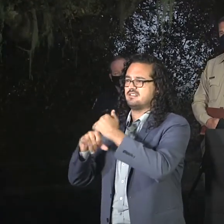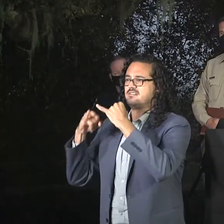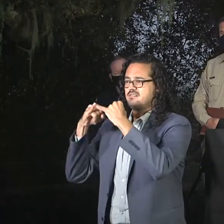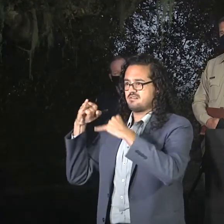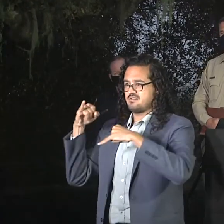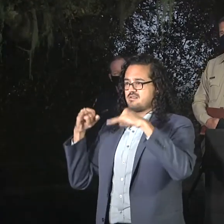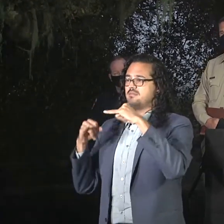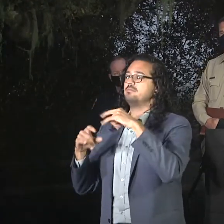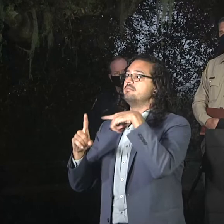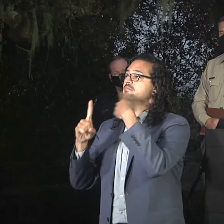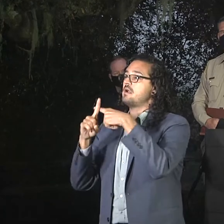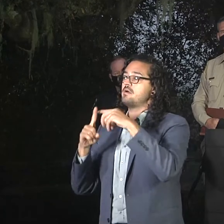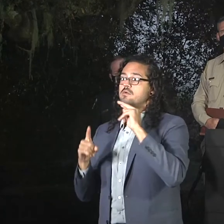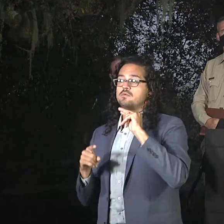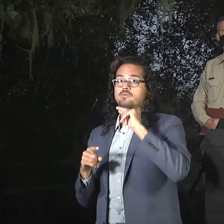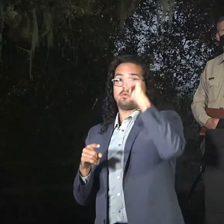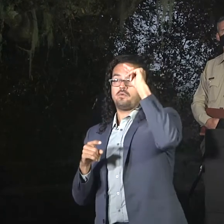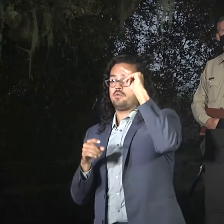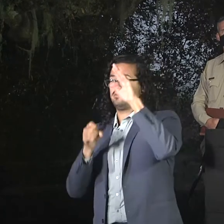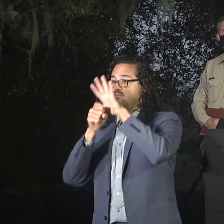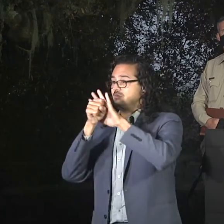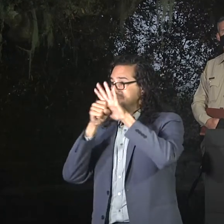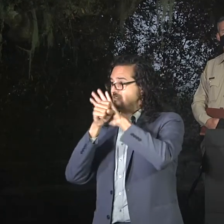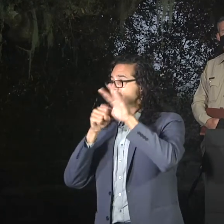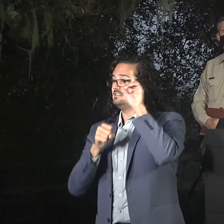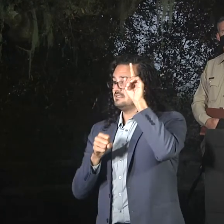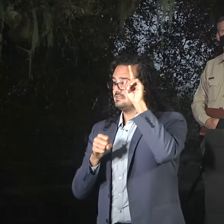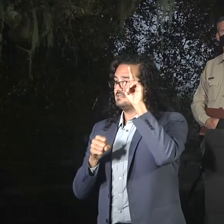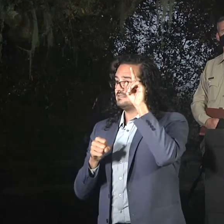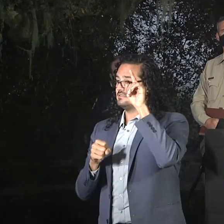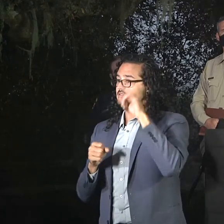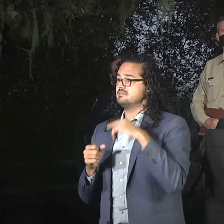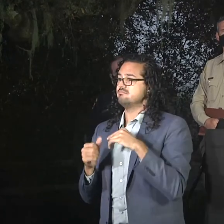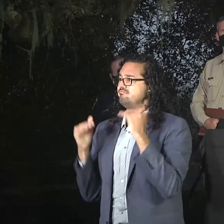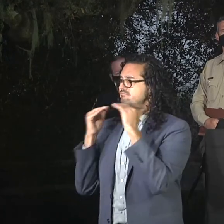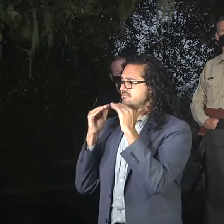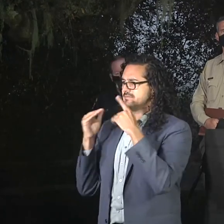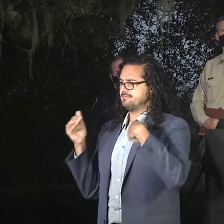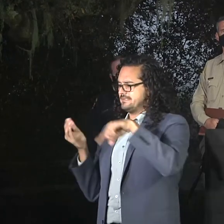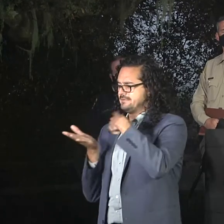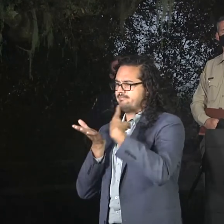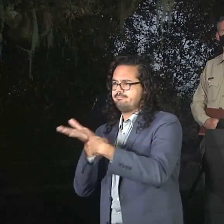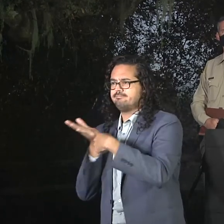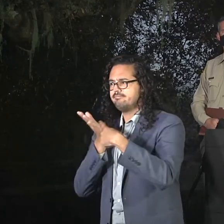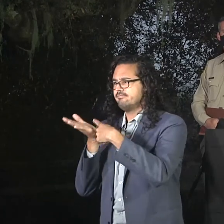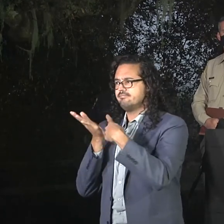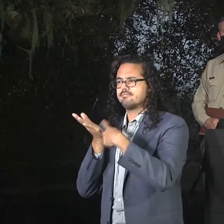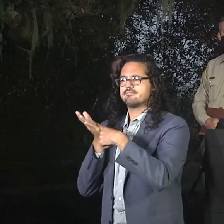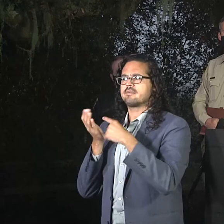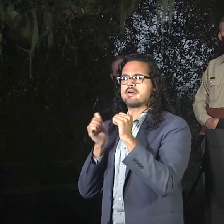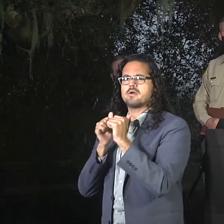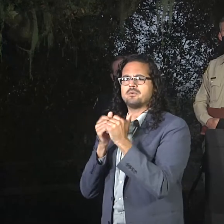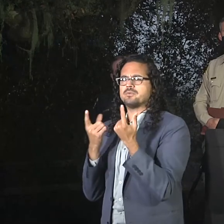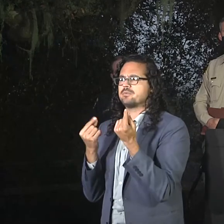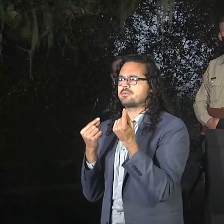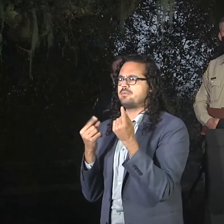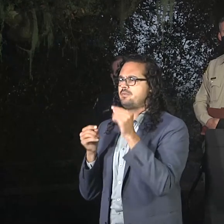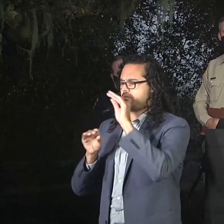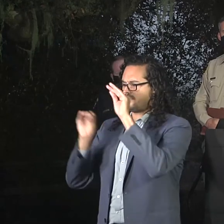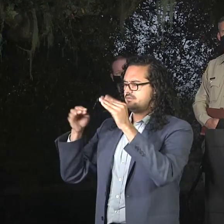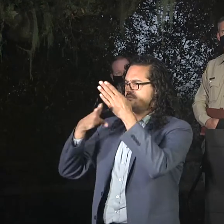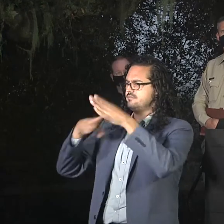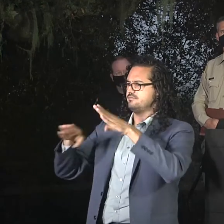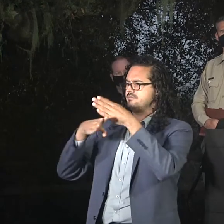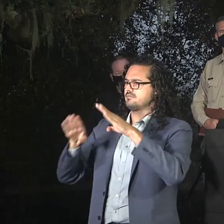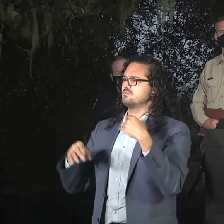incidents, and we're going to be strategically maneuvering resources throughout all the incidents to meet the needs of all the incidents.